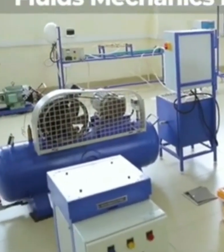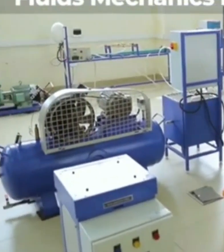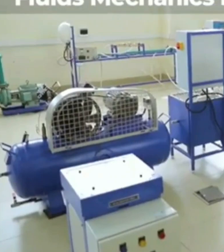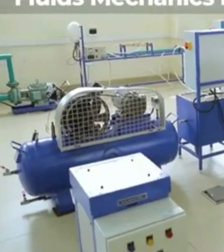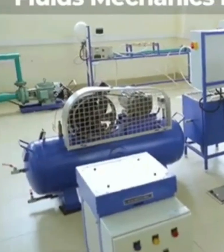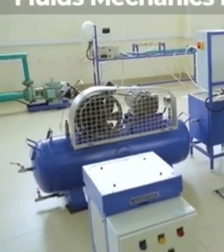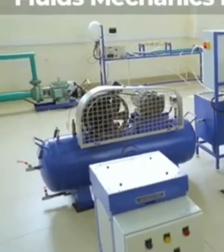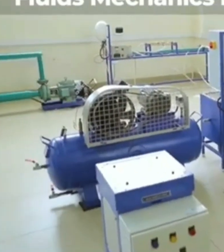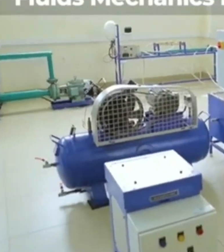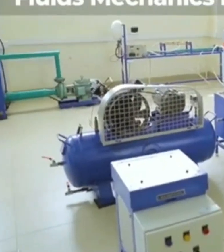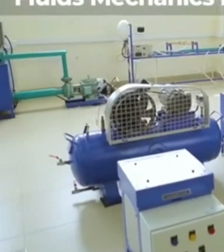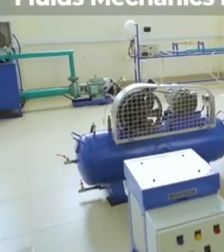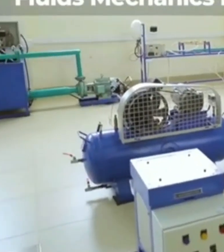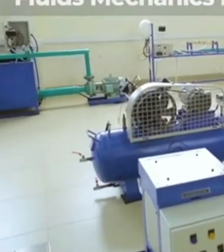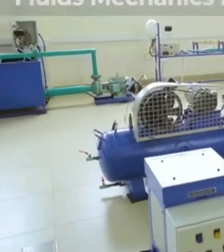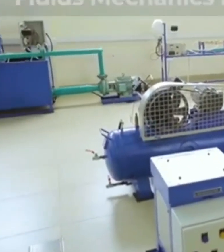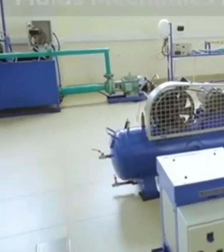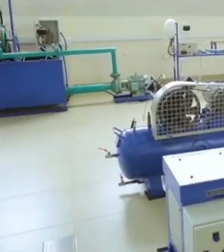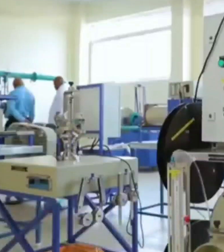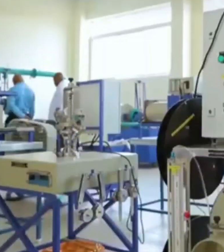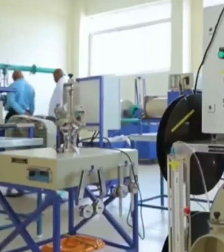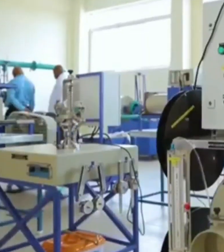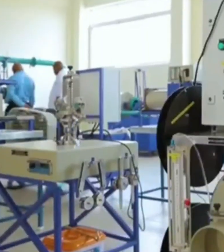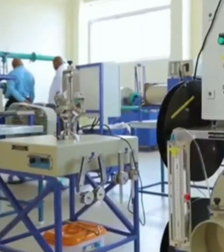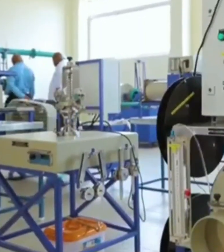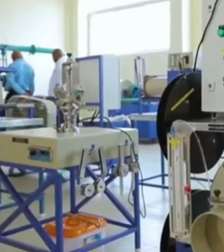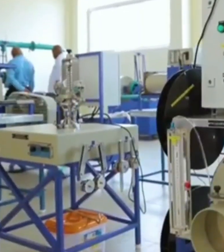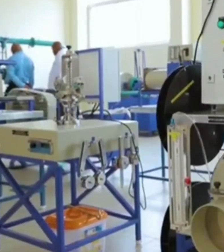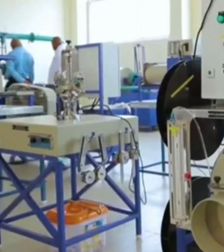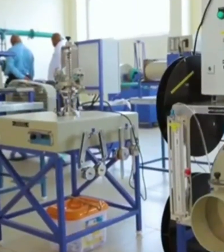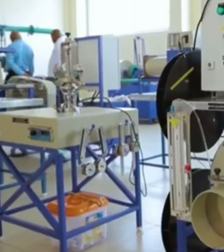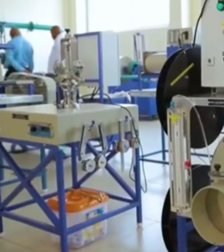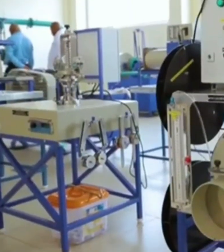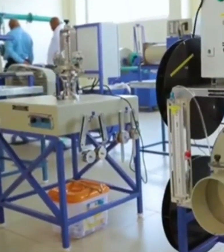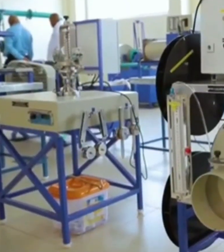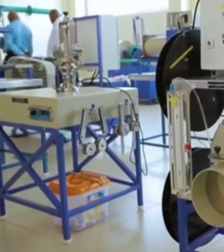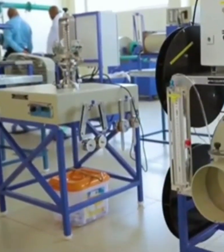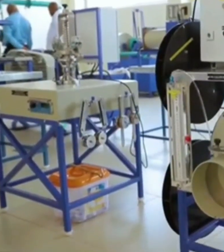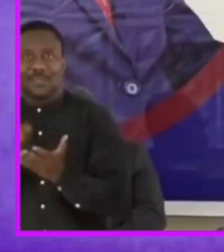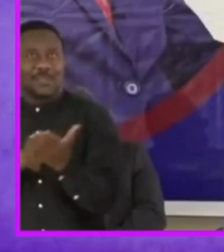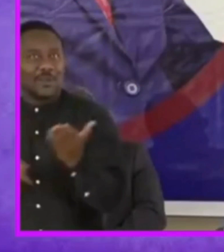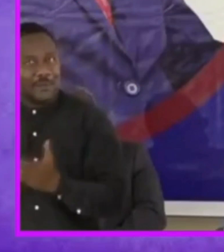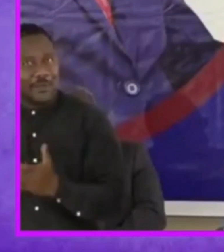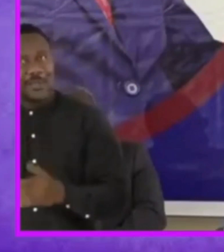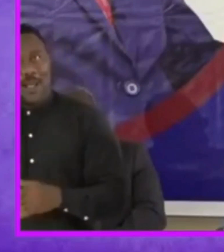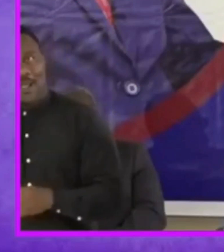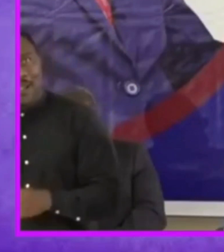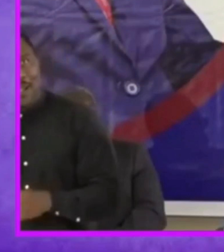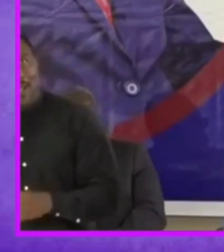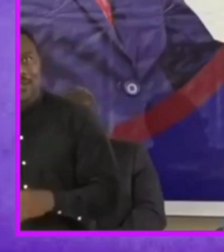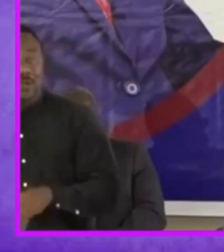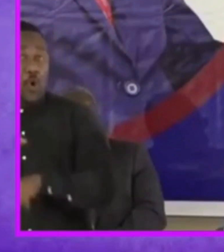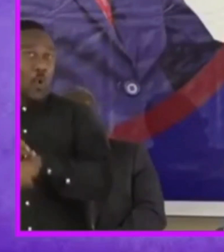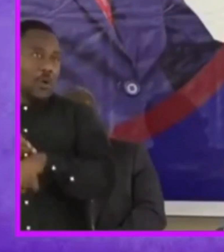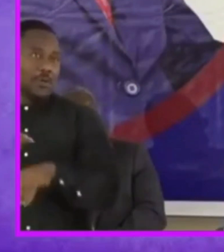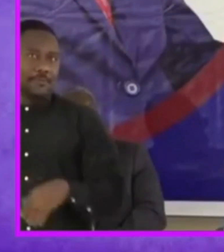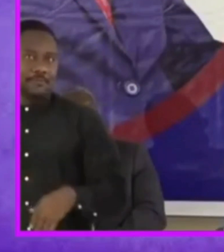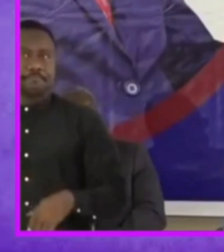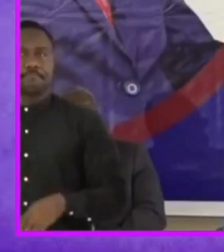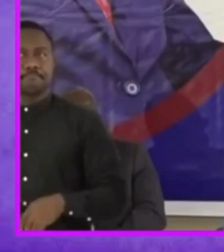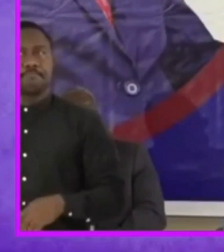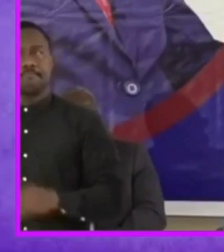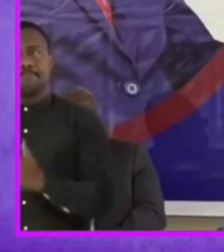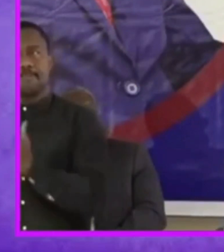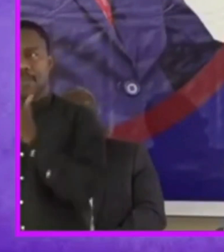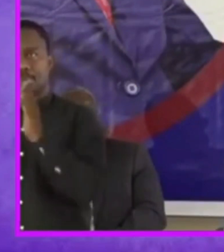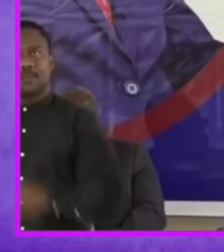i was in high school i did a project on this and that is what we want to see in our university lecture halls lecture halls where the students will